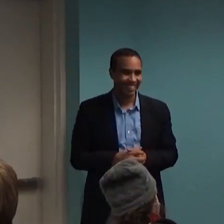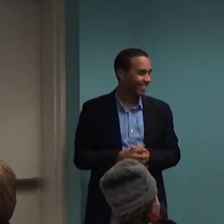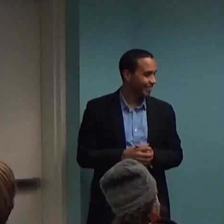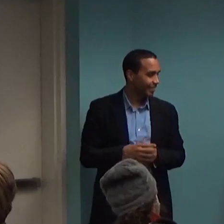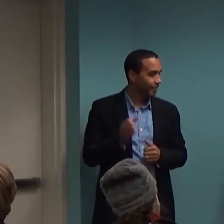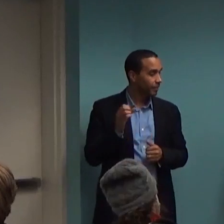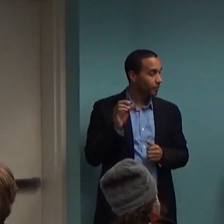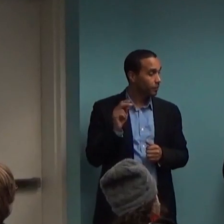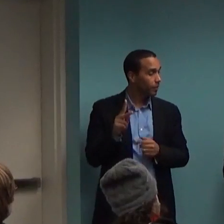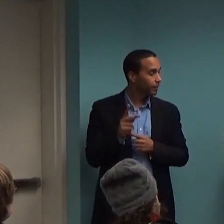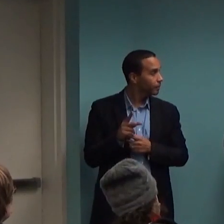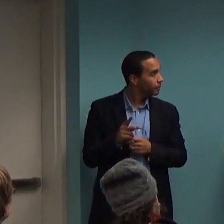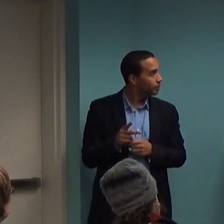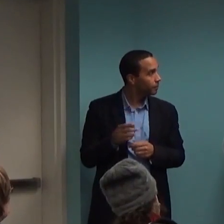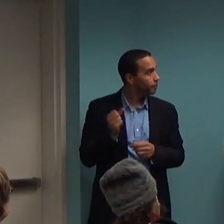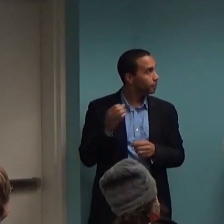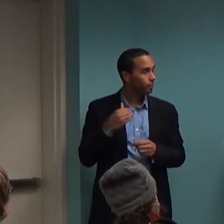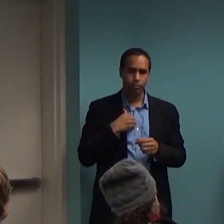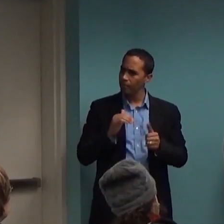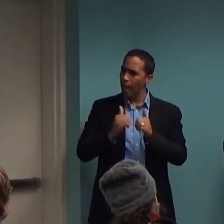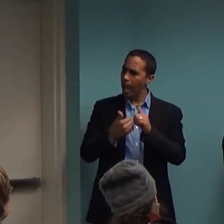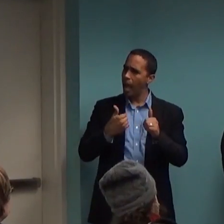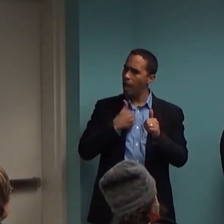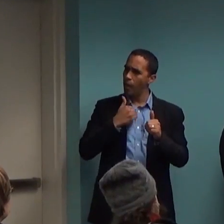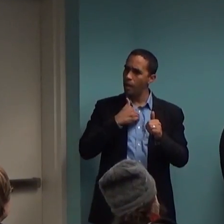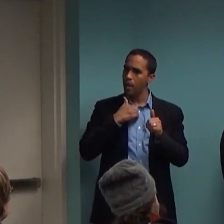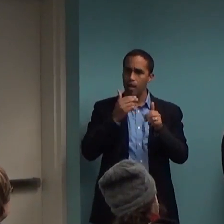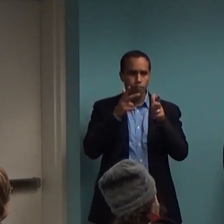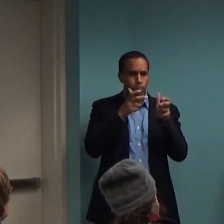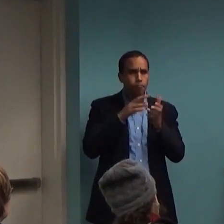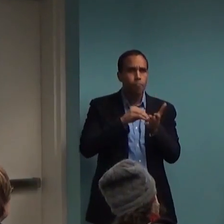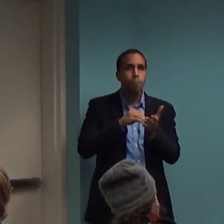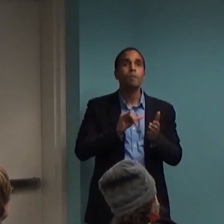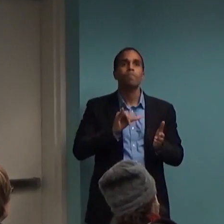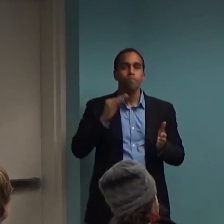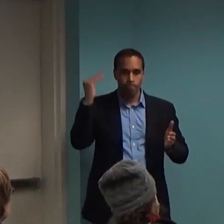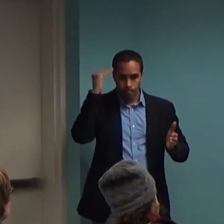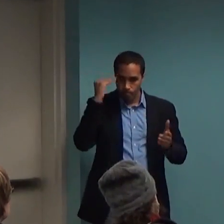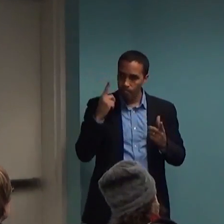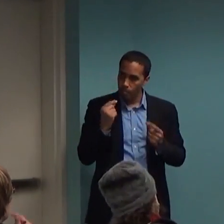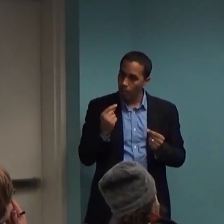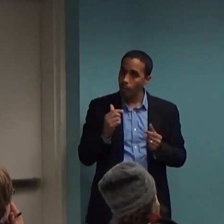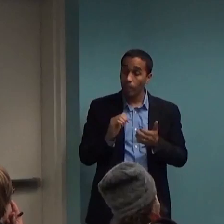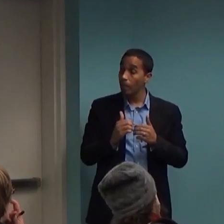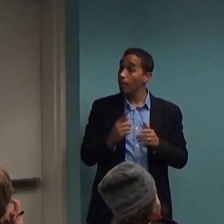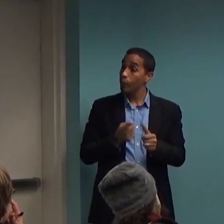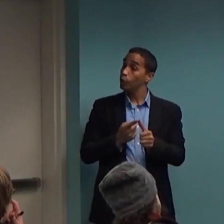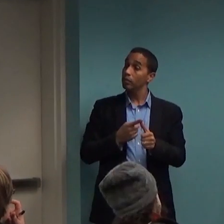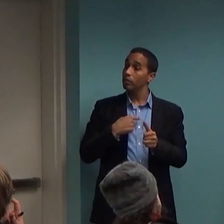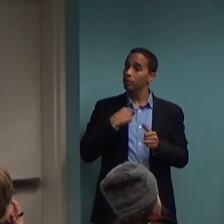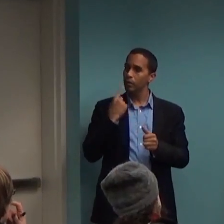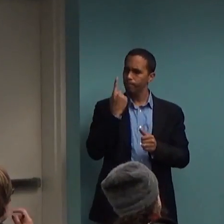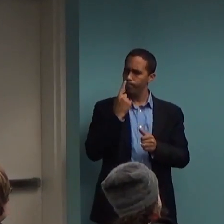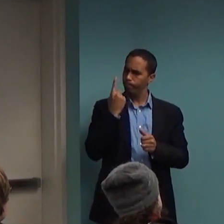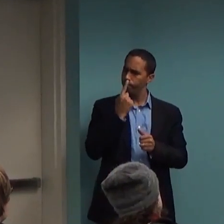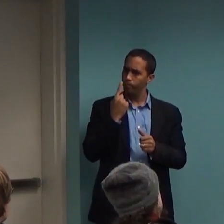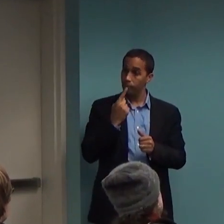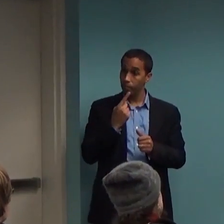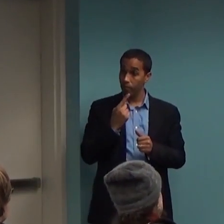decision. First of all, can my child's problem or mine be treated with a non-medication approach? So, a lot of people don't ask this question first, but you